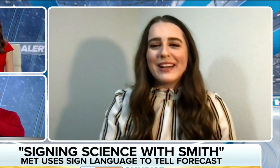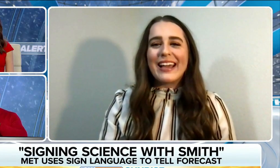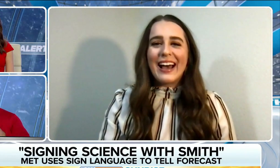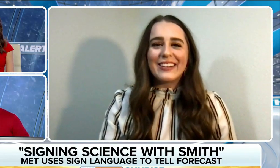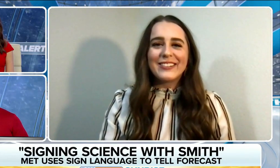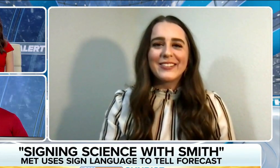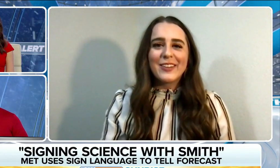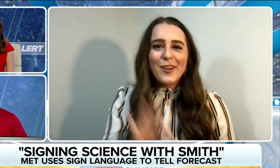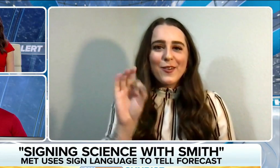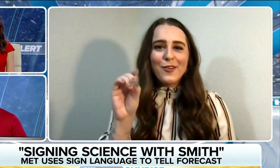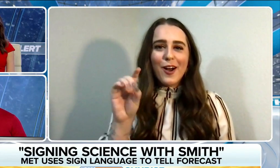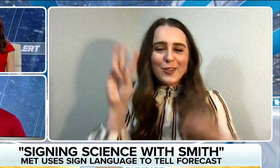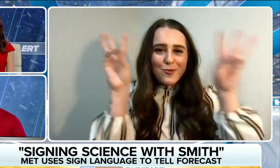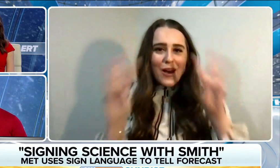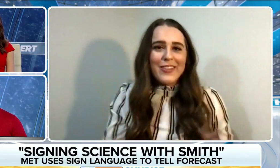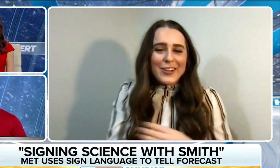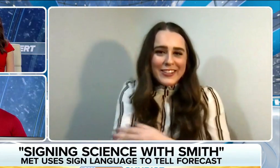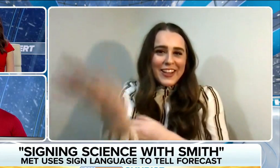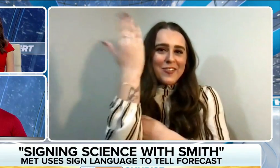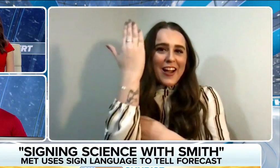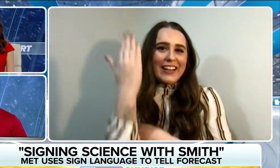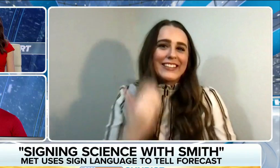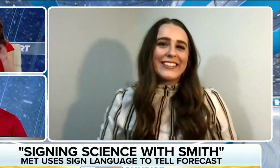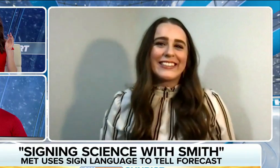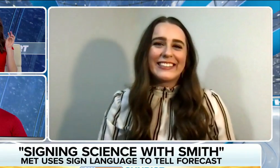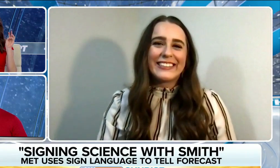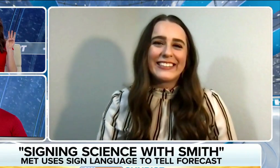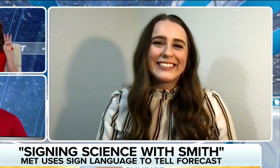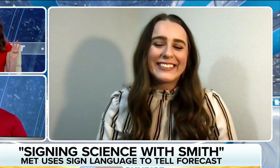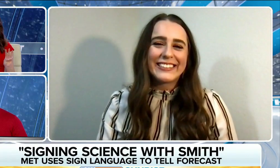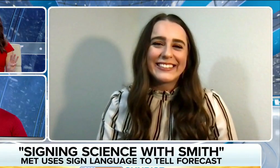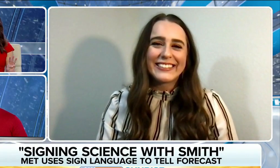over, but yeah. Interesting. Fox. Weather. Sunrise.